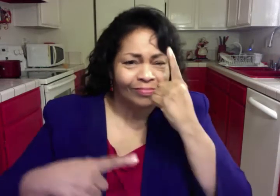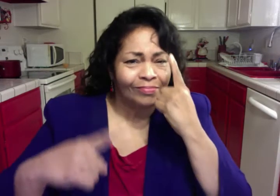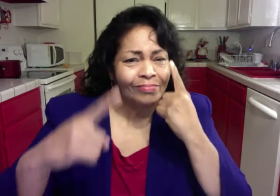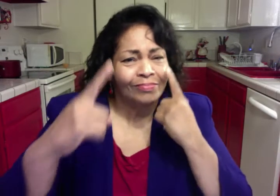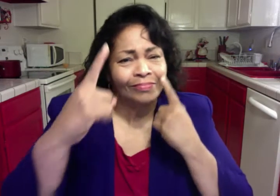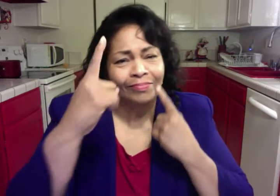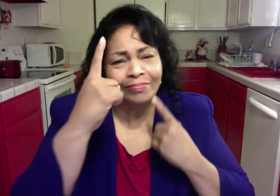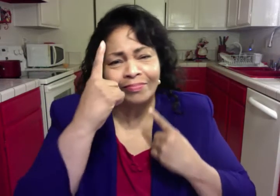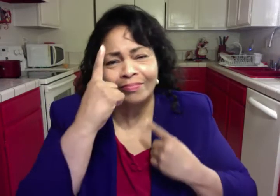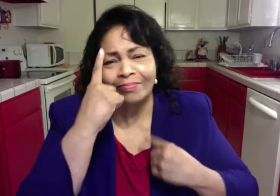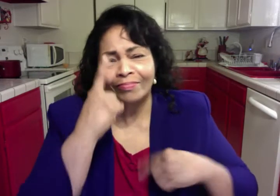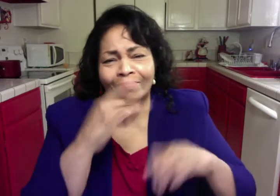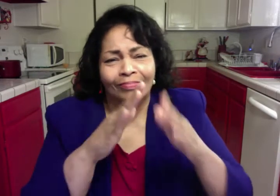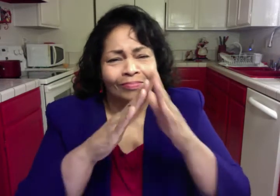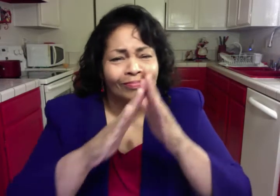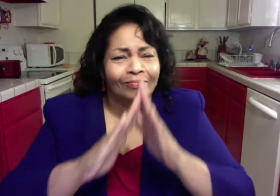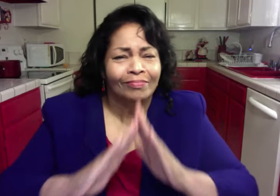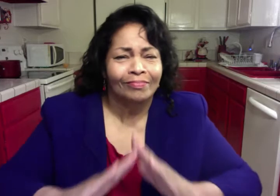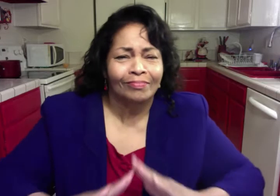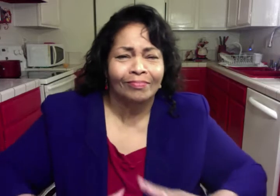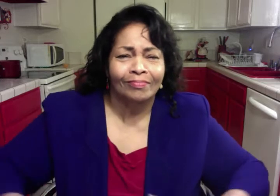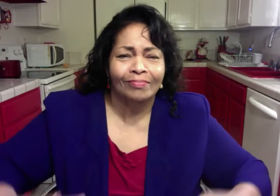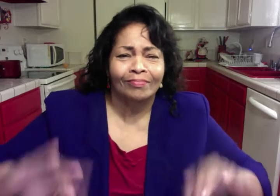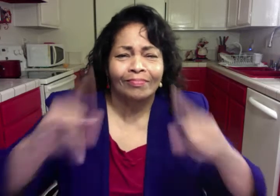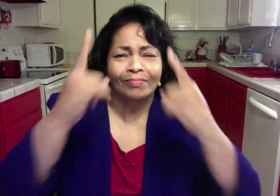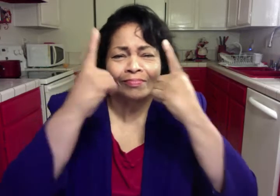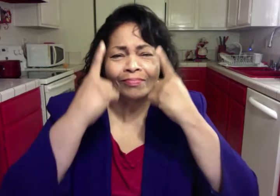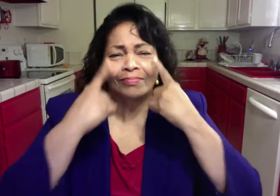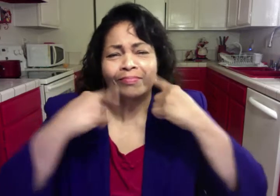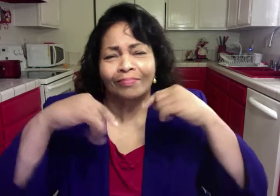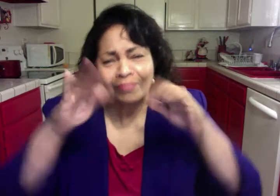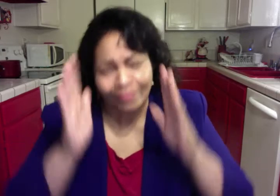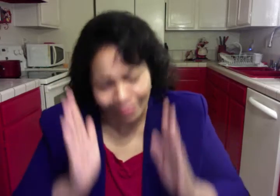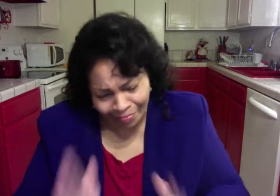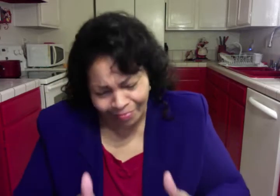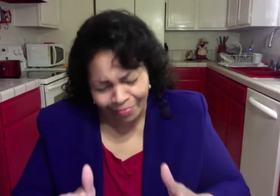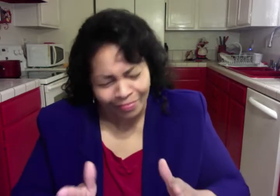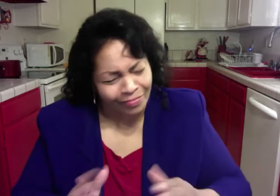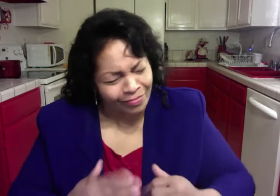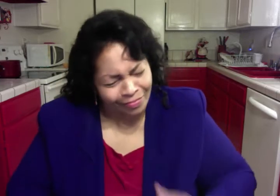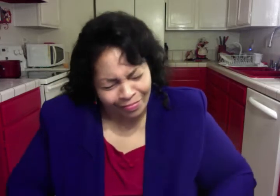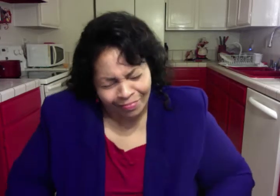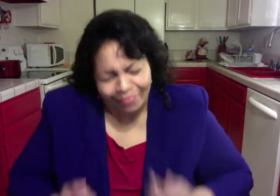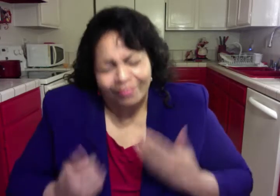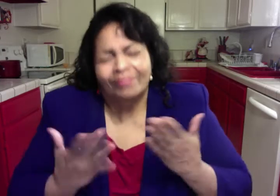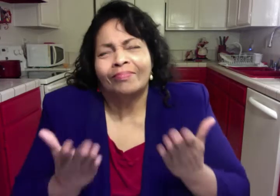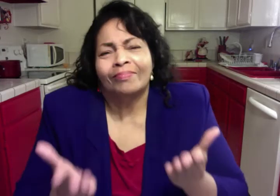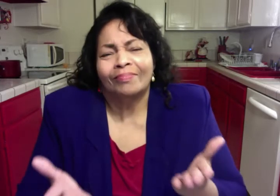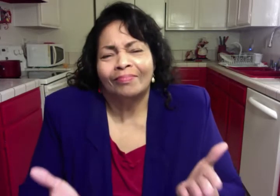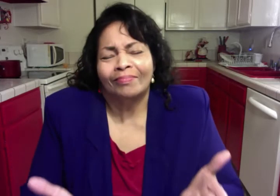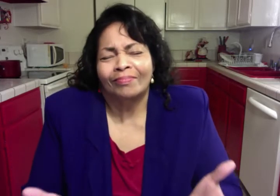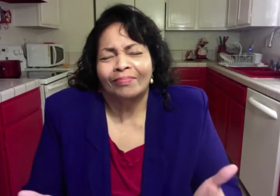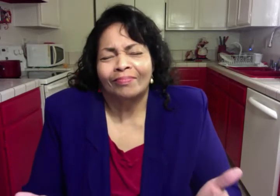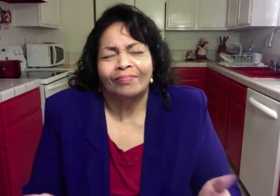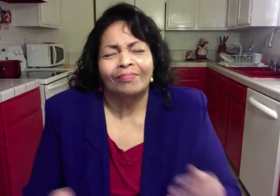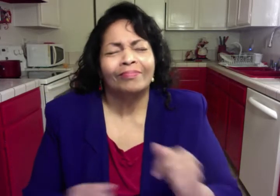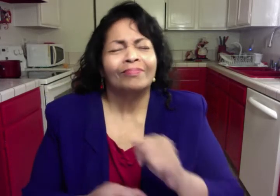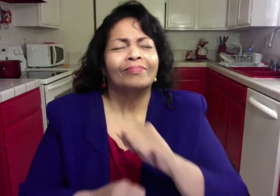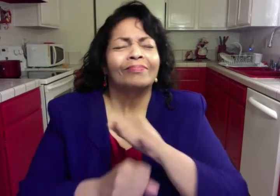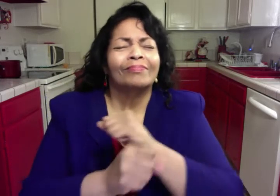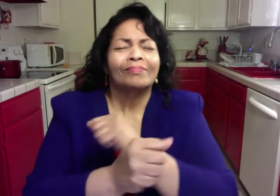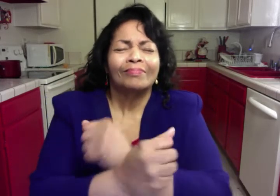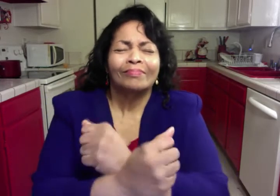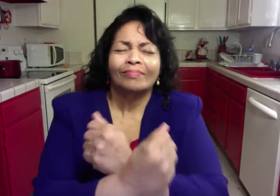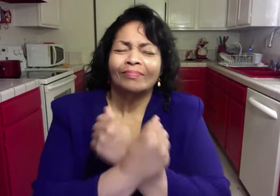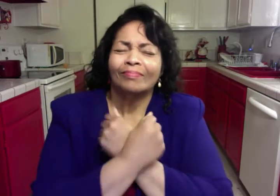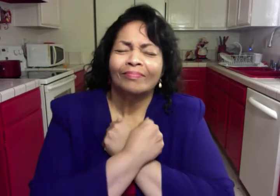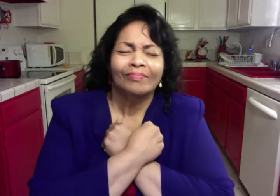Silent we put on him upon us